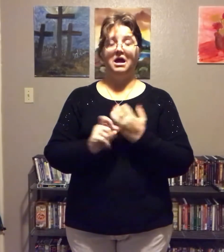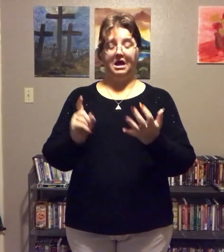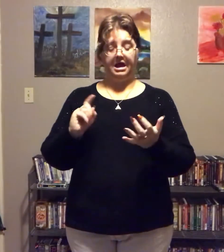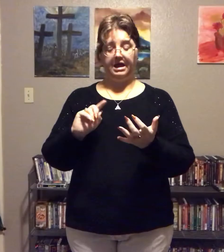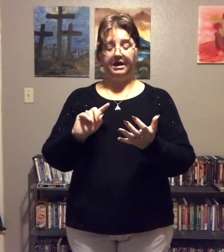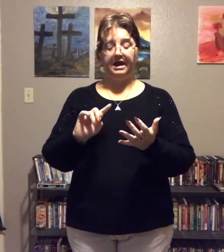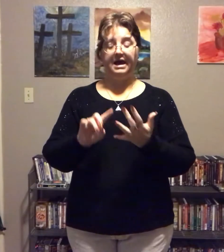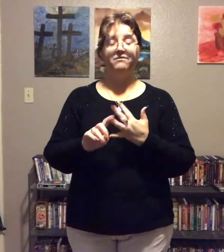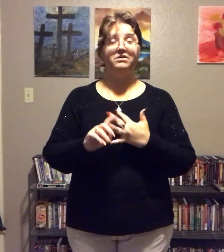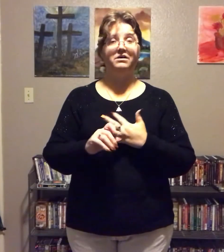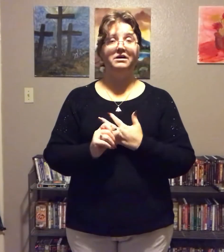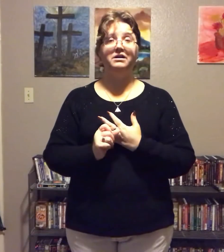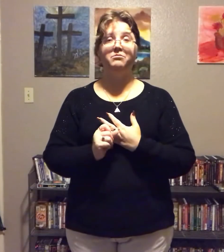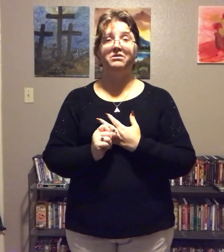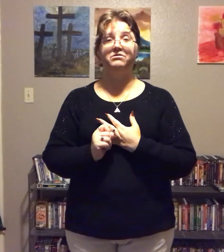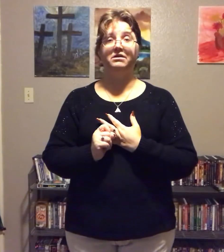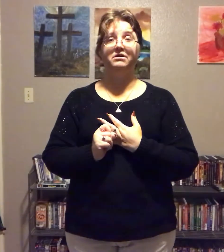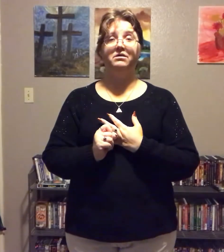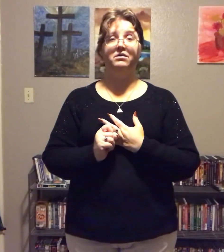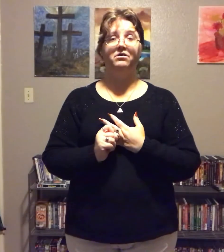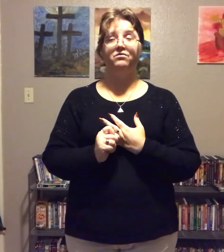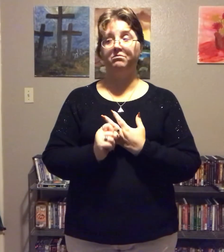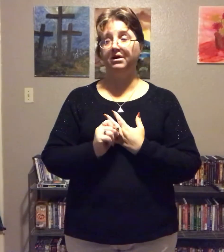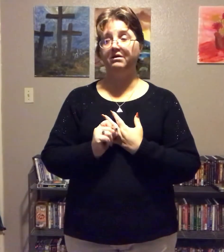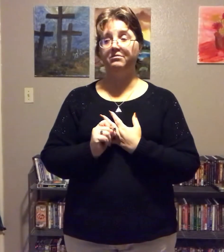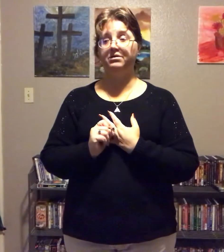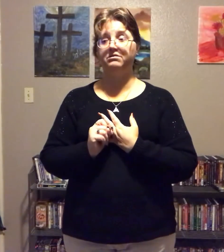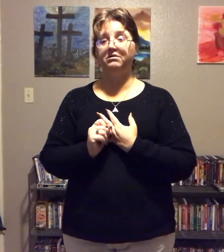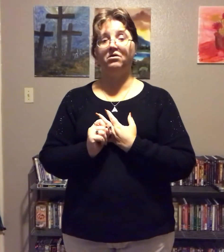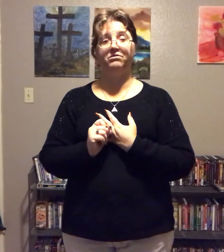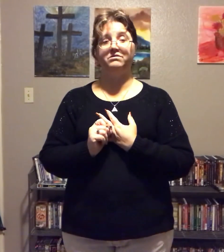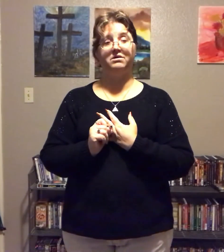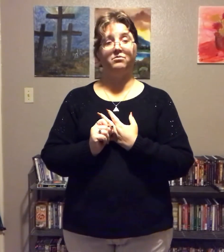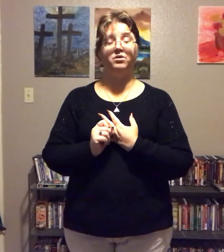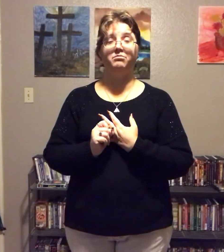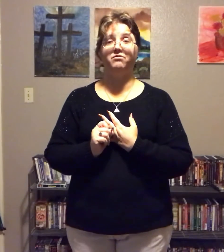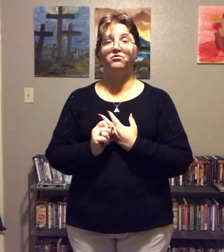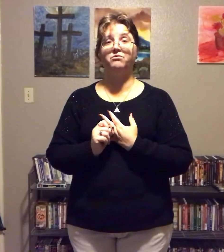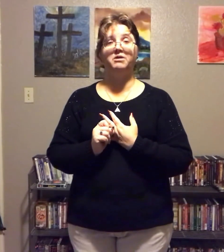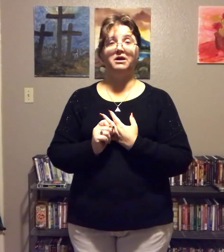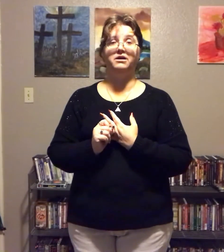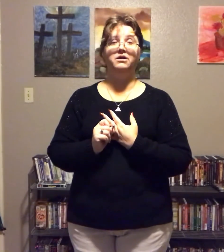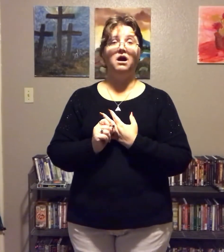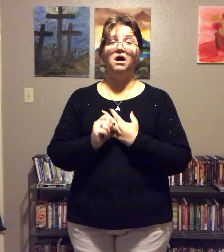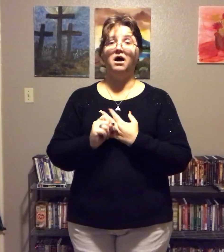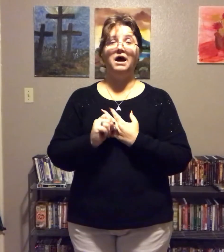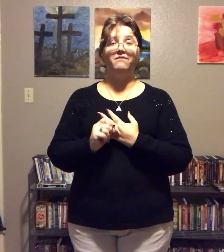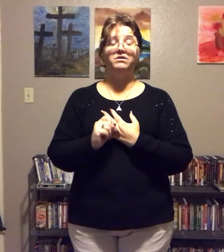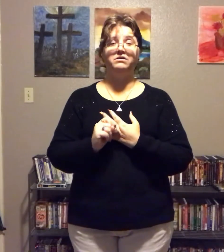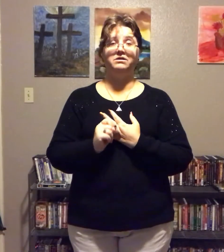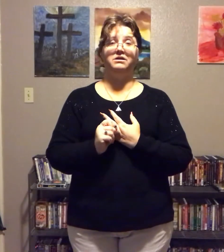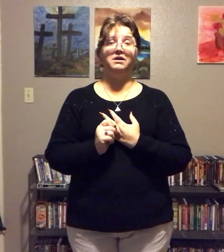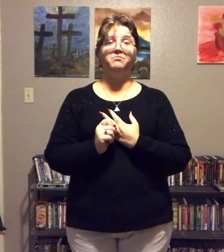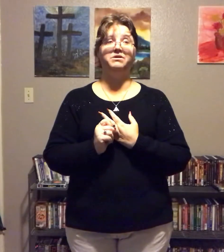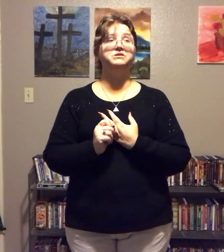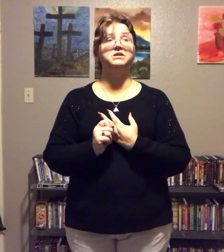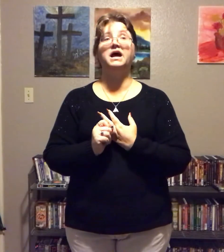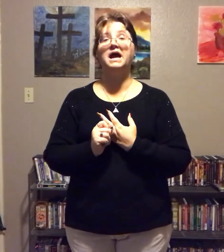And I haven't done any binging. For me, the binging always comes up before bed. I haven't done any not binging. I